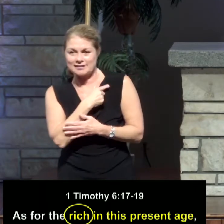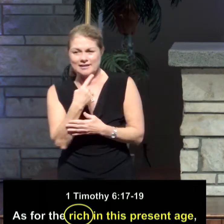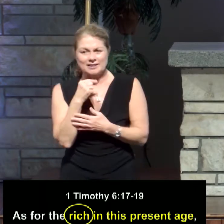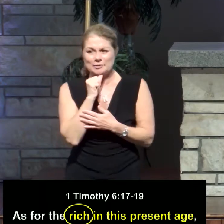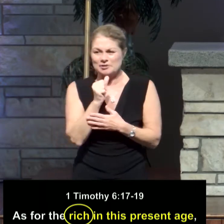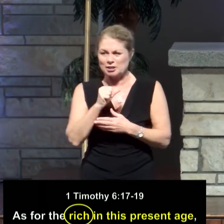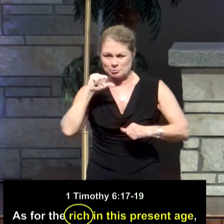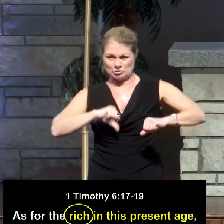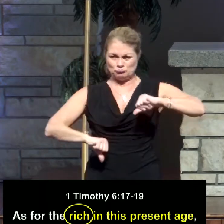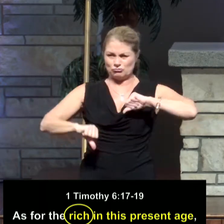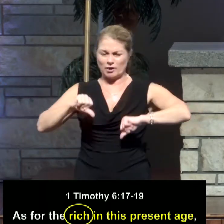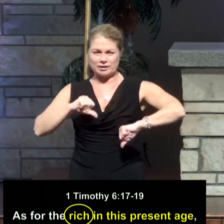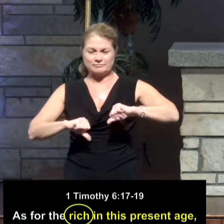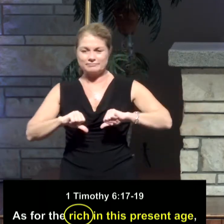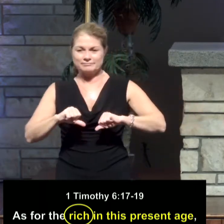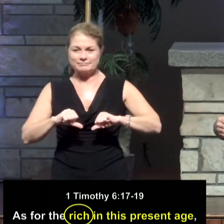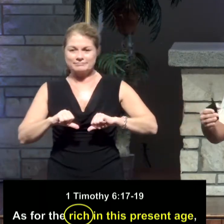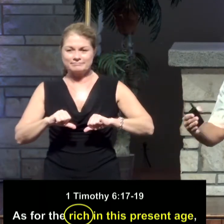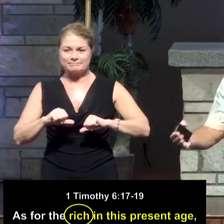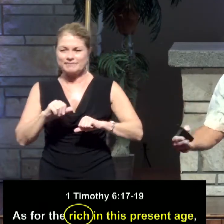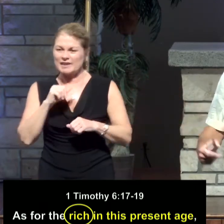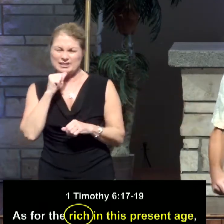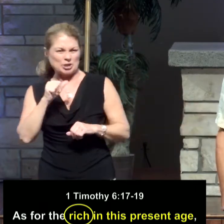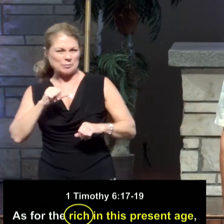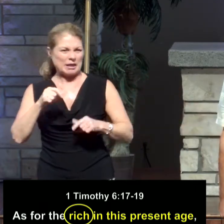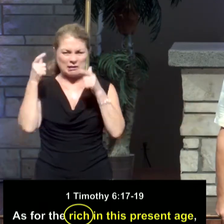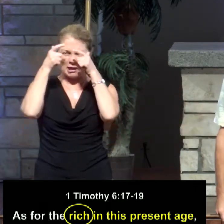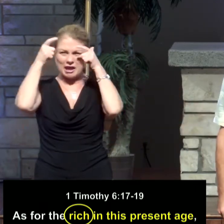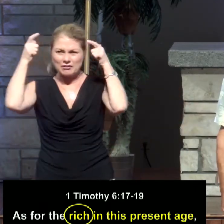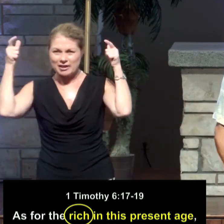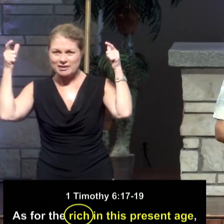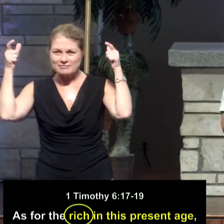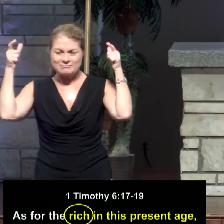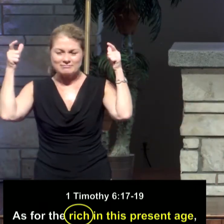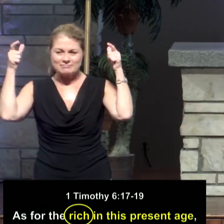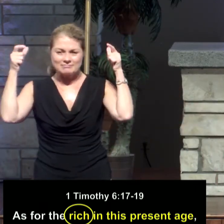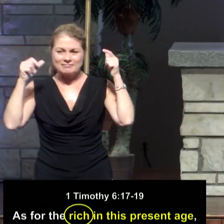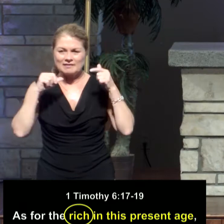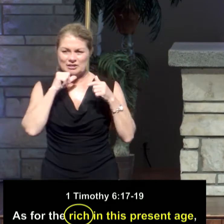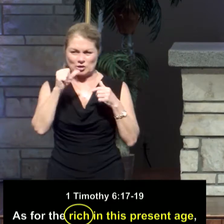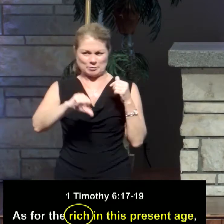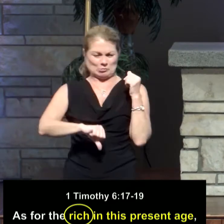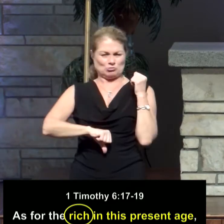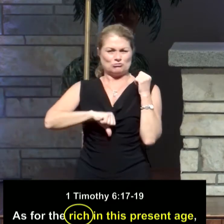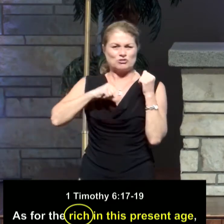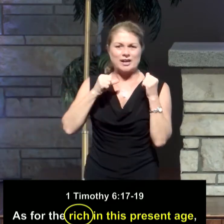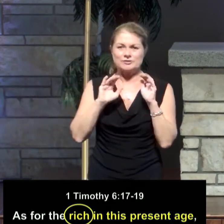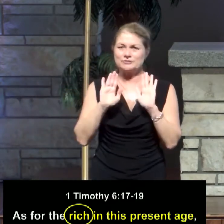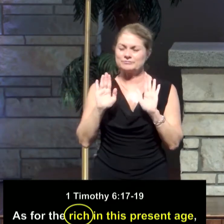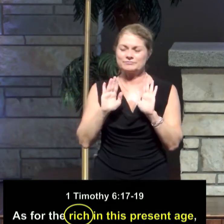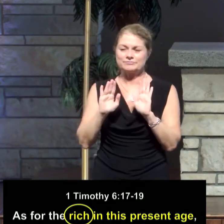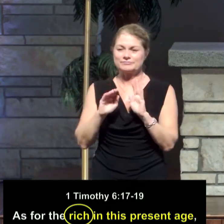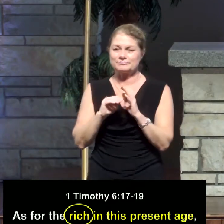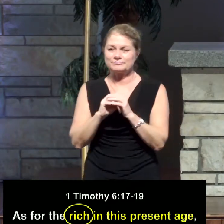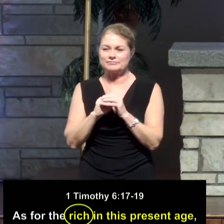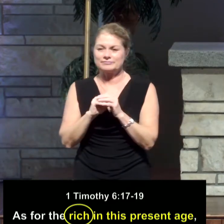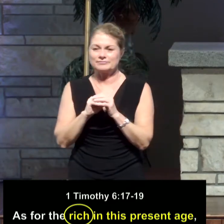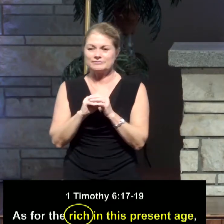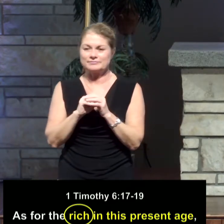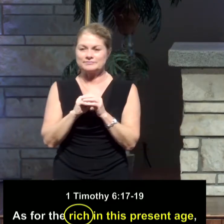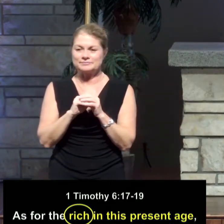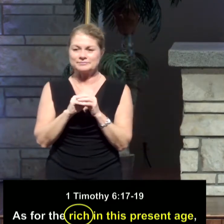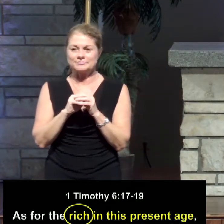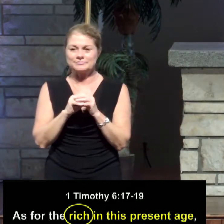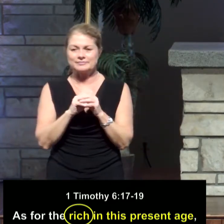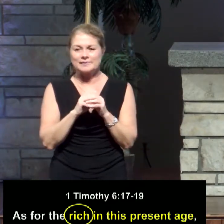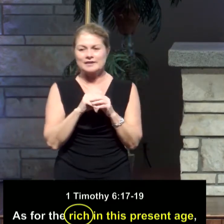be haughty. In other words, don't be arrogant. Don't be prideful. Nor to set their hopes or